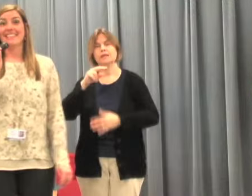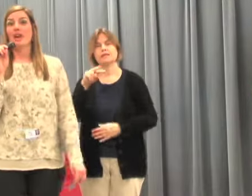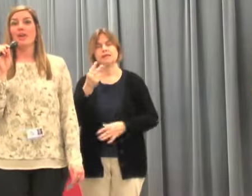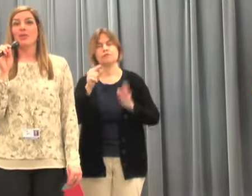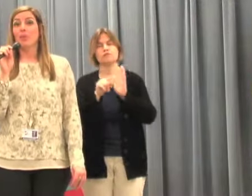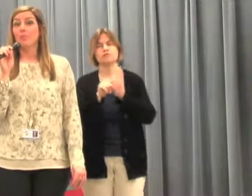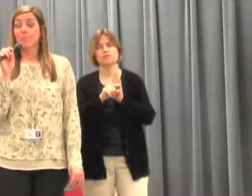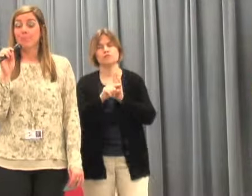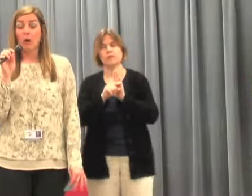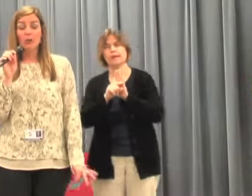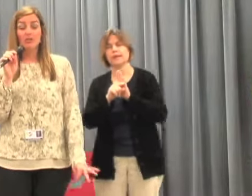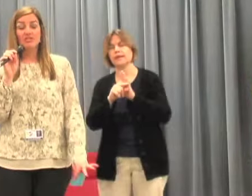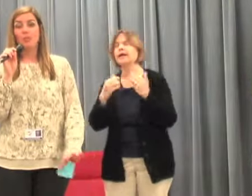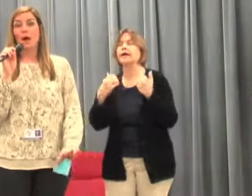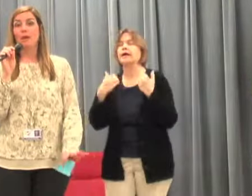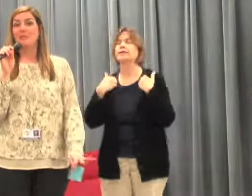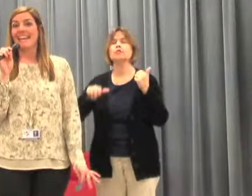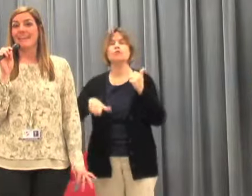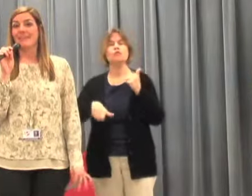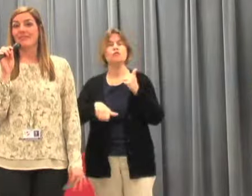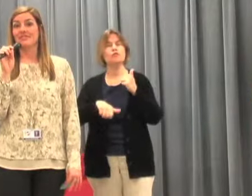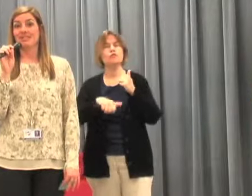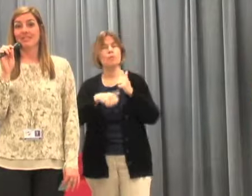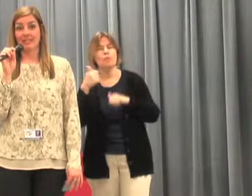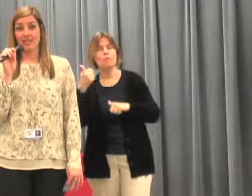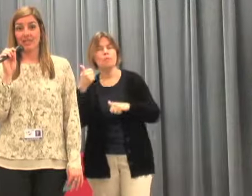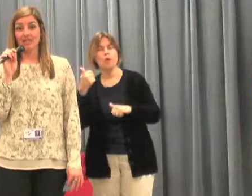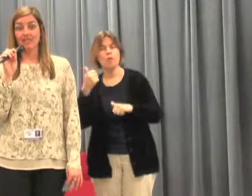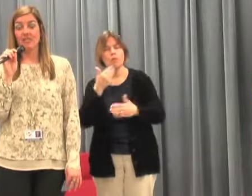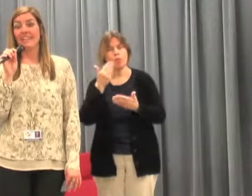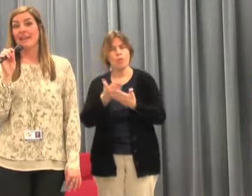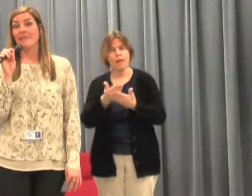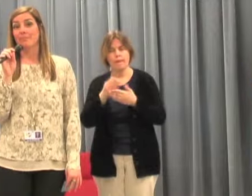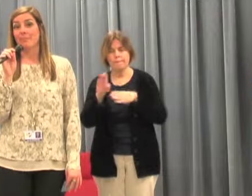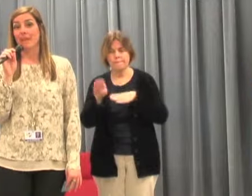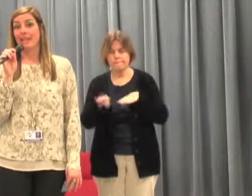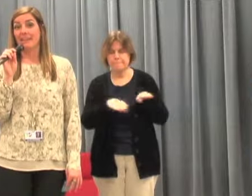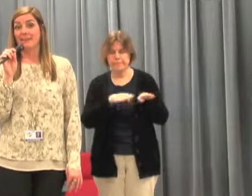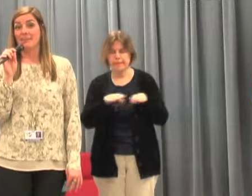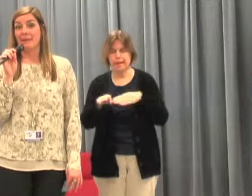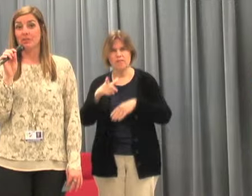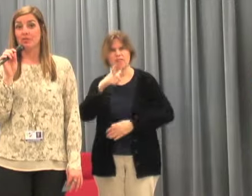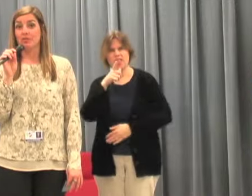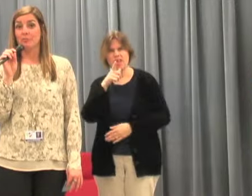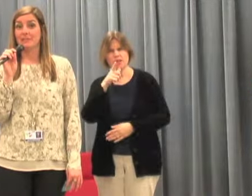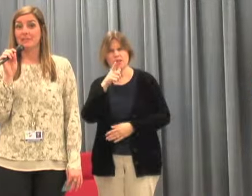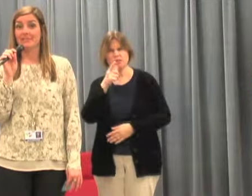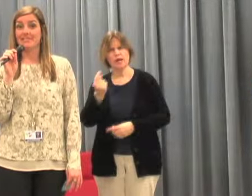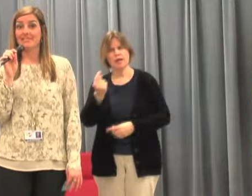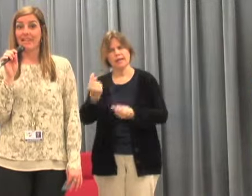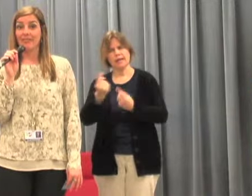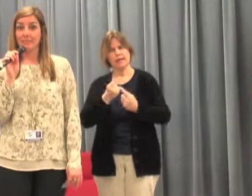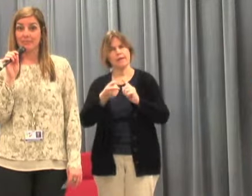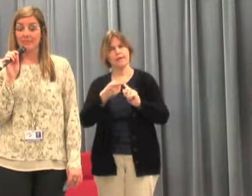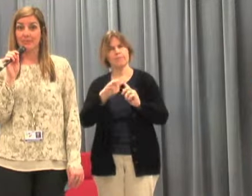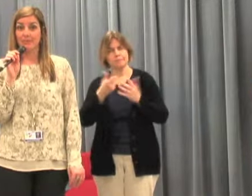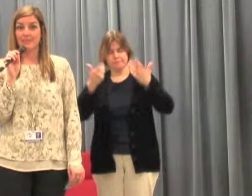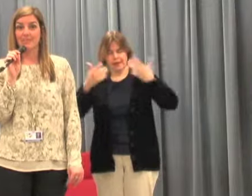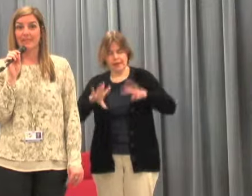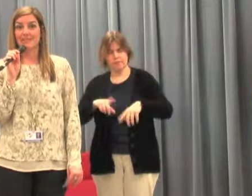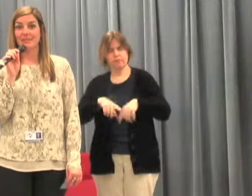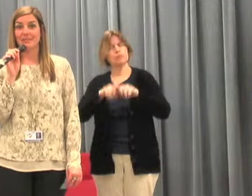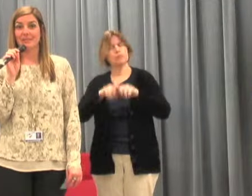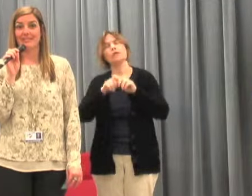the most well-behaved lunch. So they came back from break and remembered to be safe, respectful, and